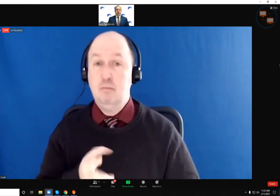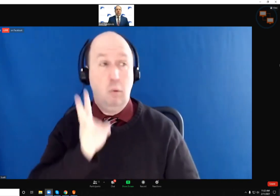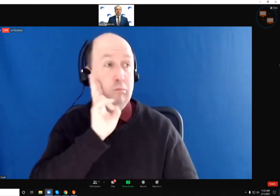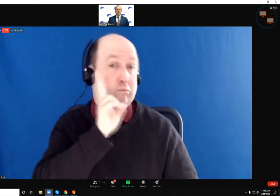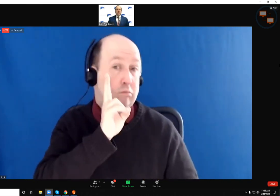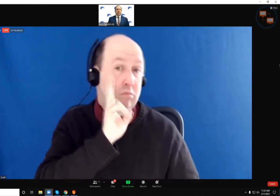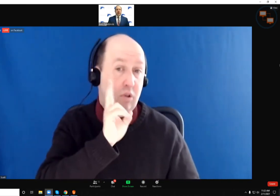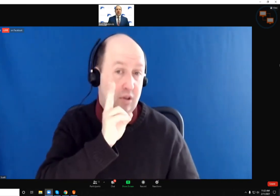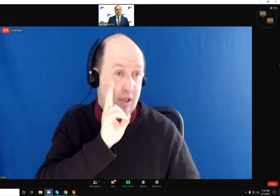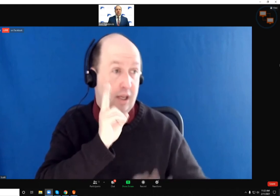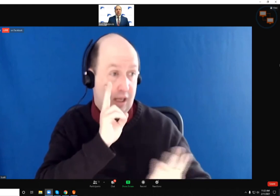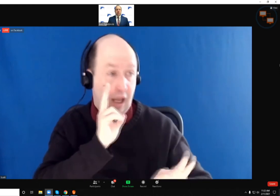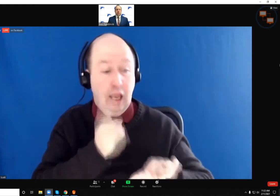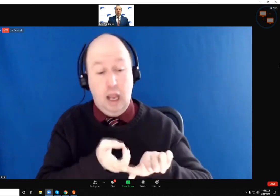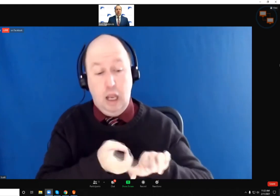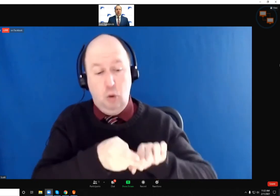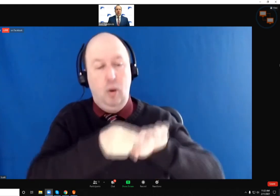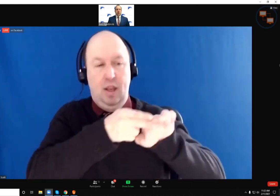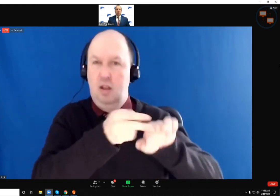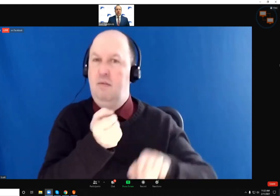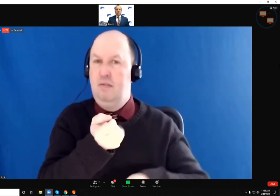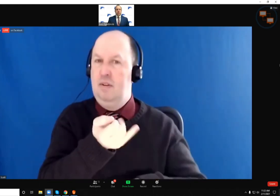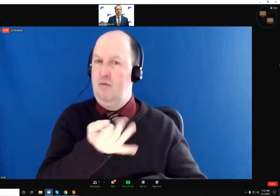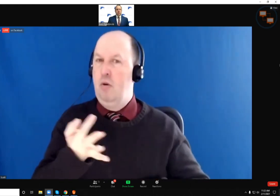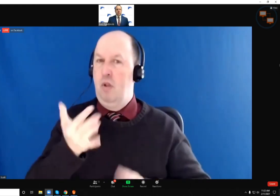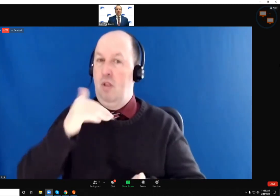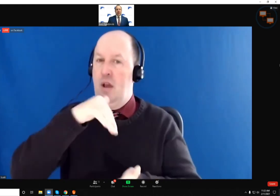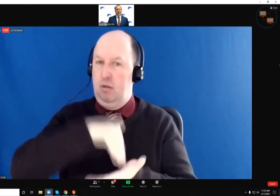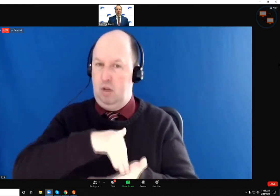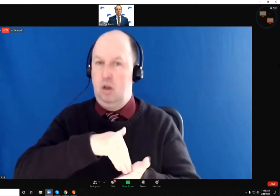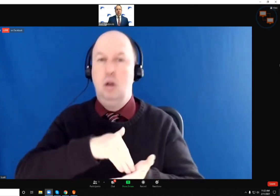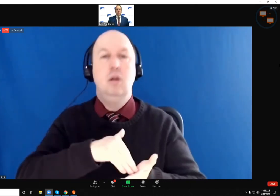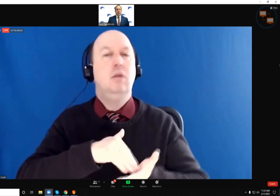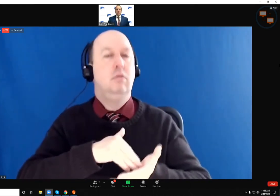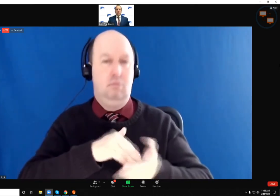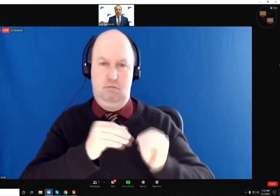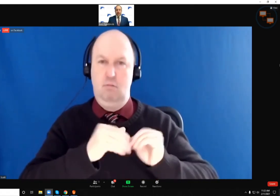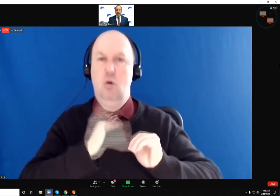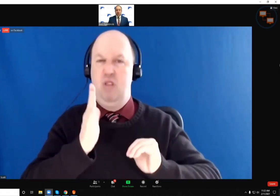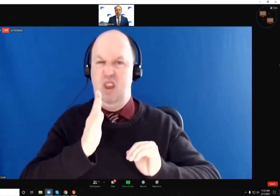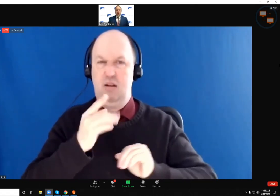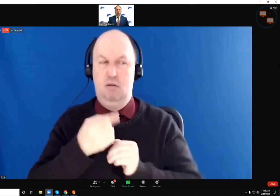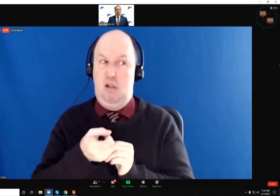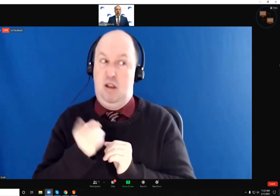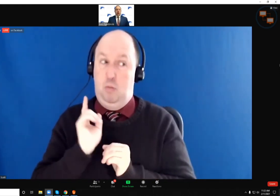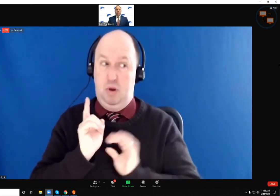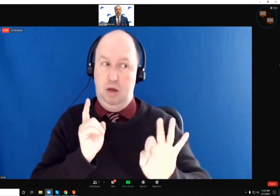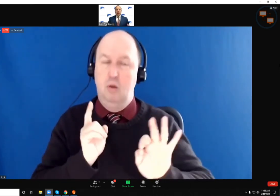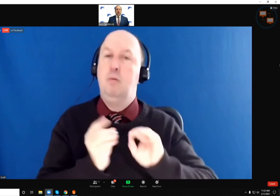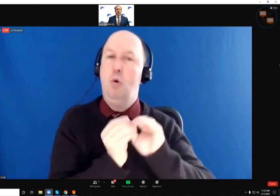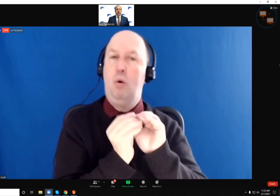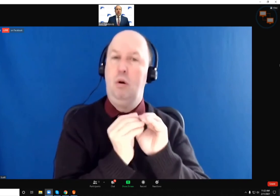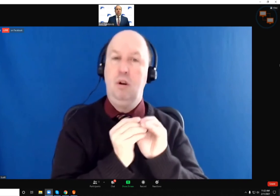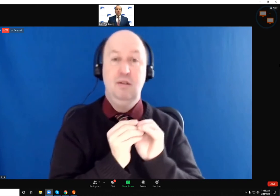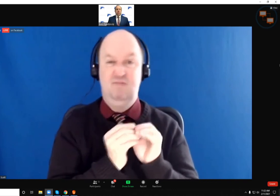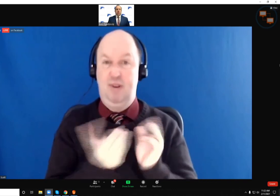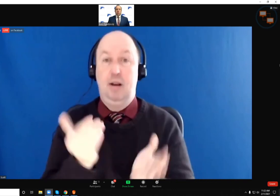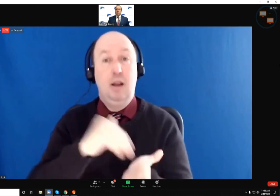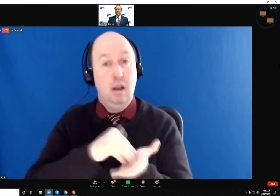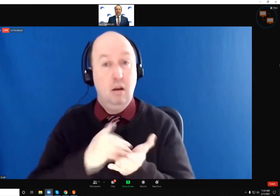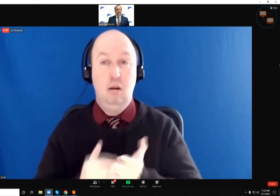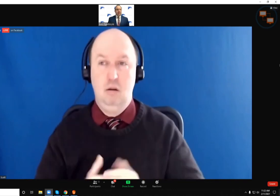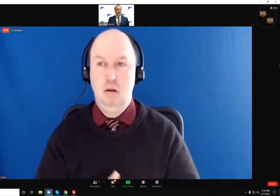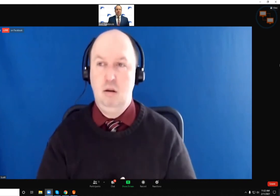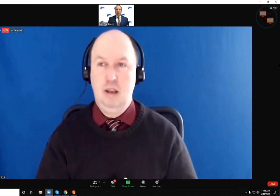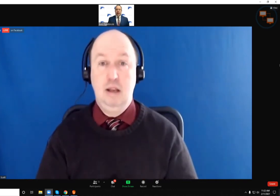We'll see an increase of several thousand in the community additional doses that we had last week. So that, that is good. But again, you know,